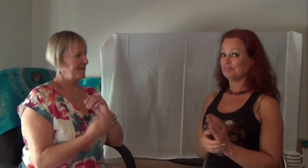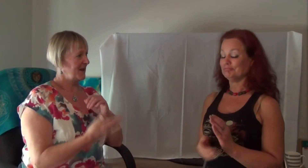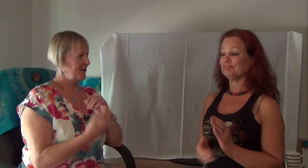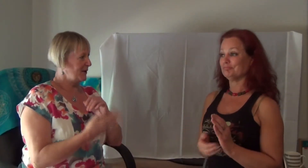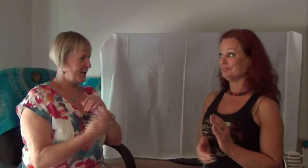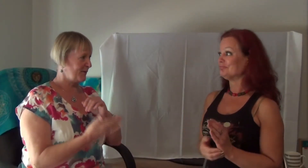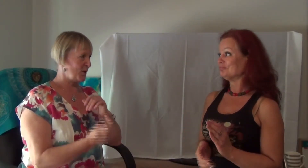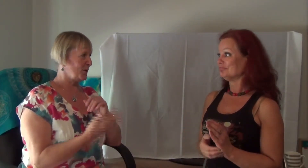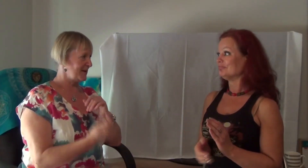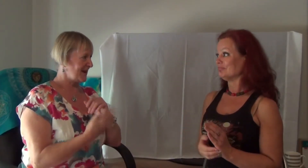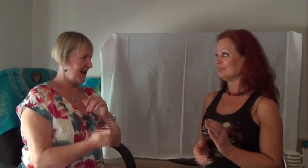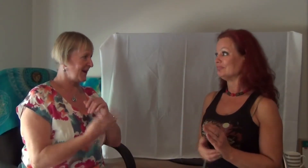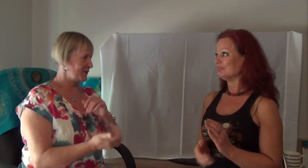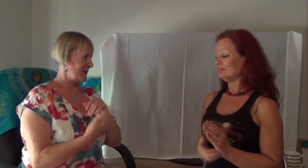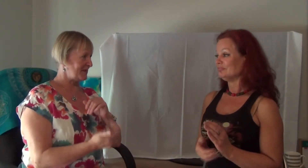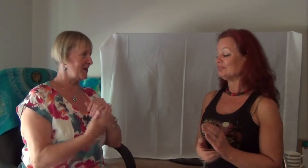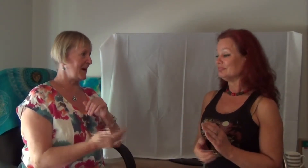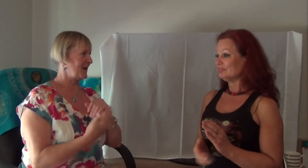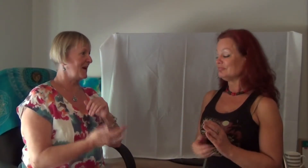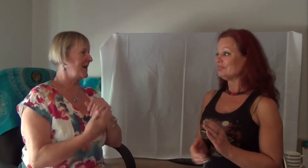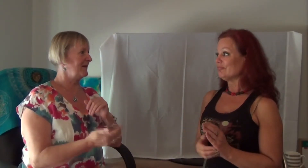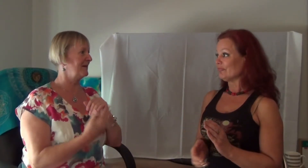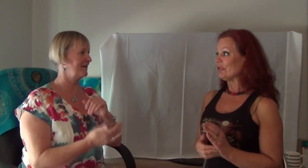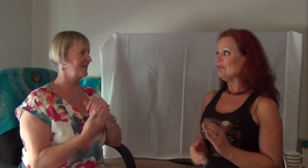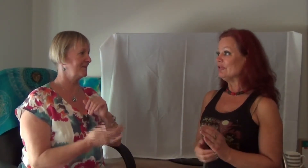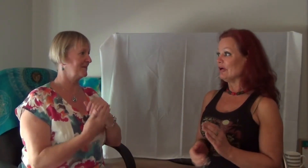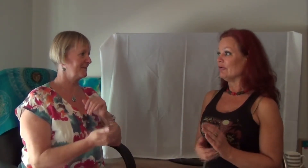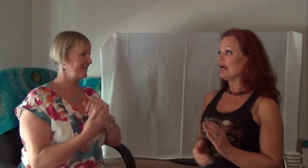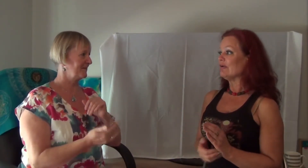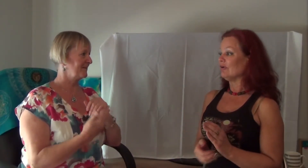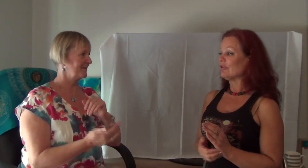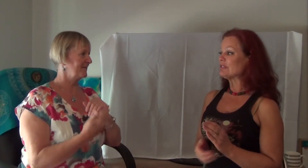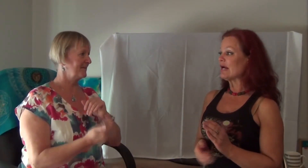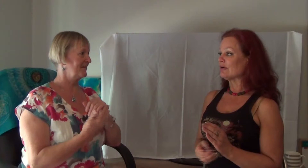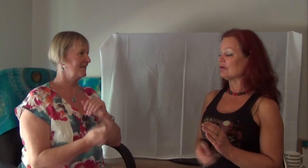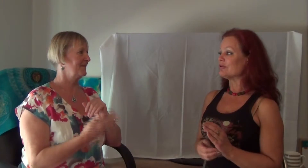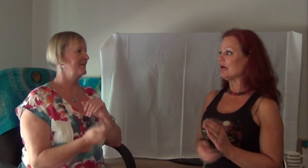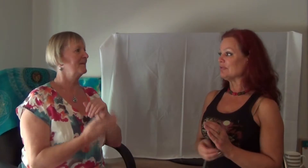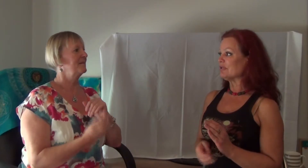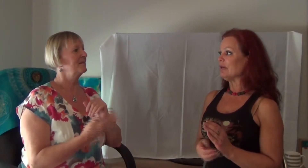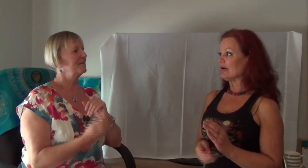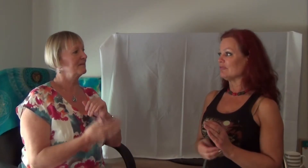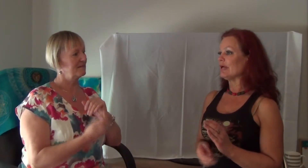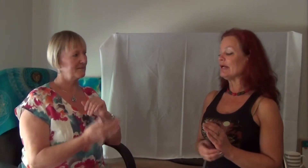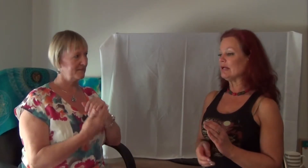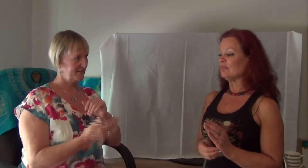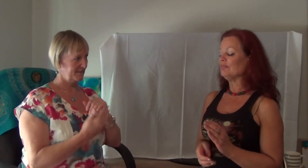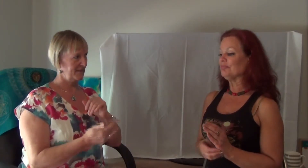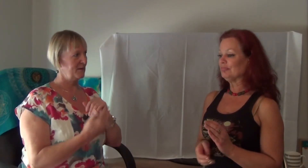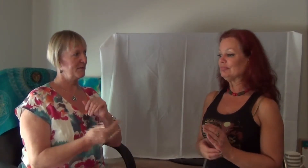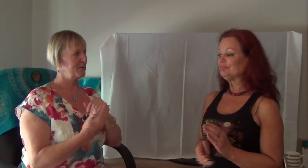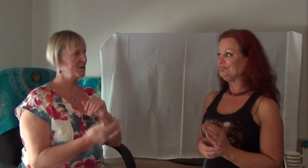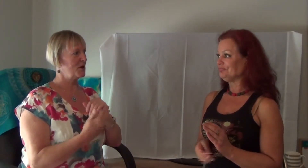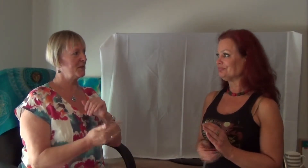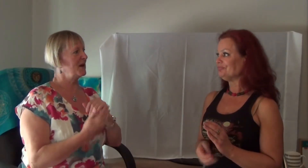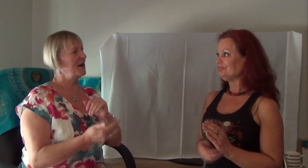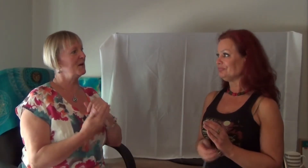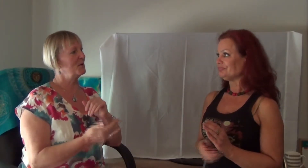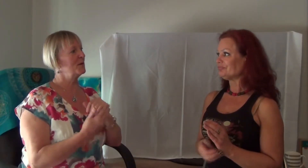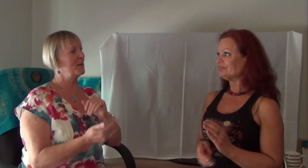Even though I've got all this anger trapped in the back of my head. Even though I have all this anger trapped in the back of my head. From the top of the head all the